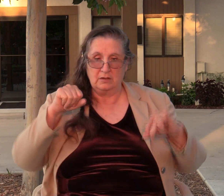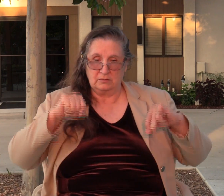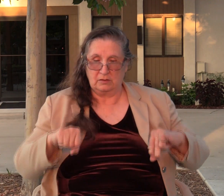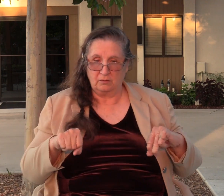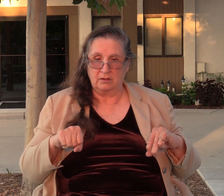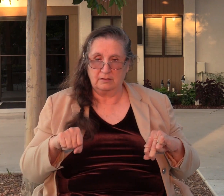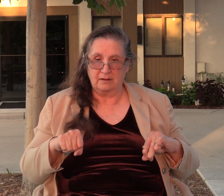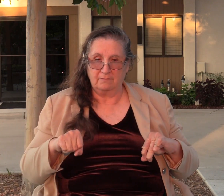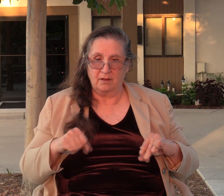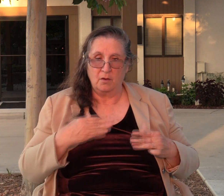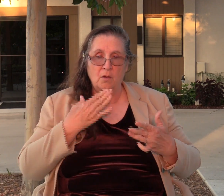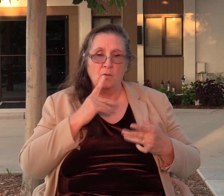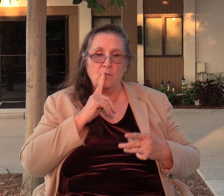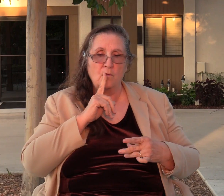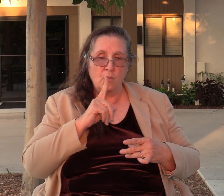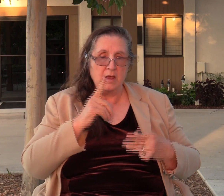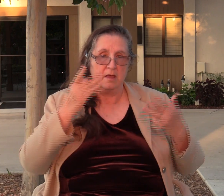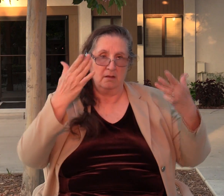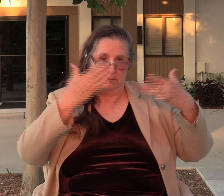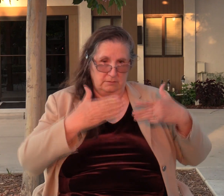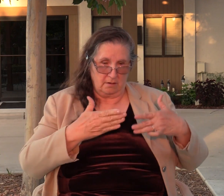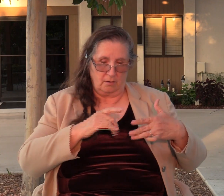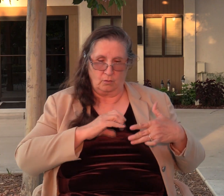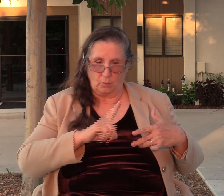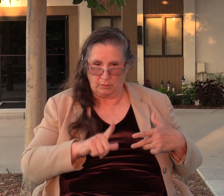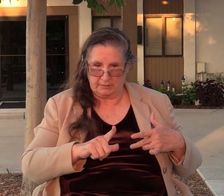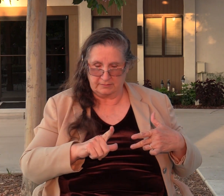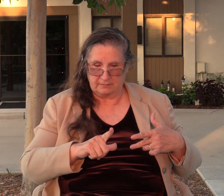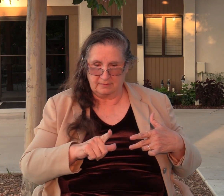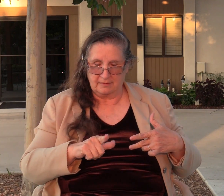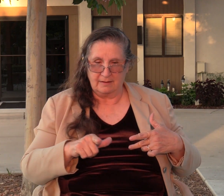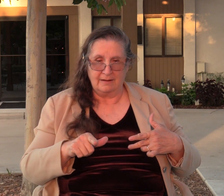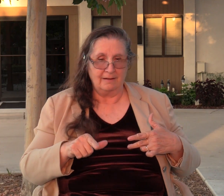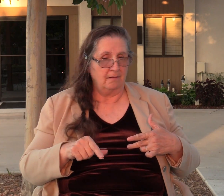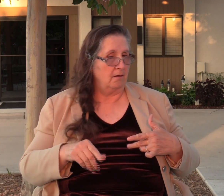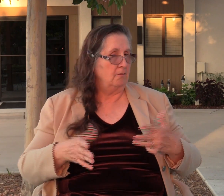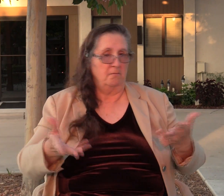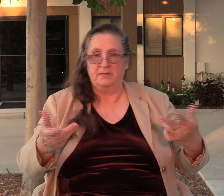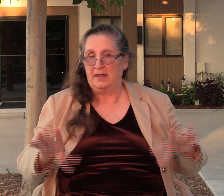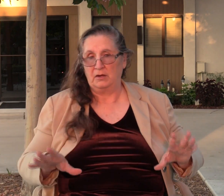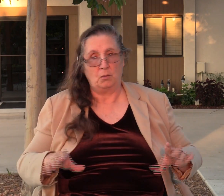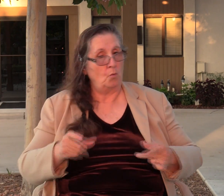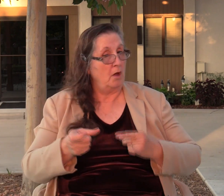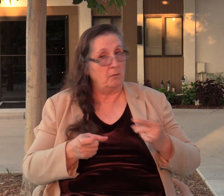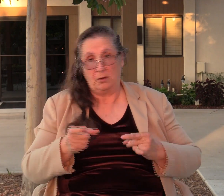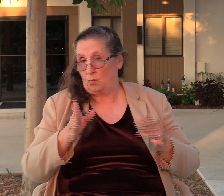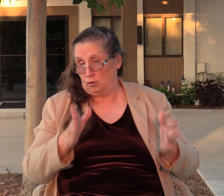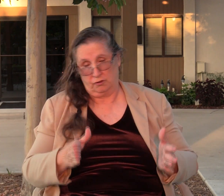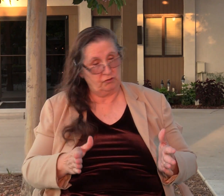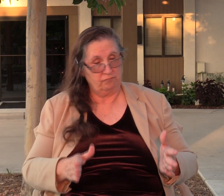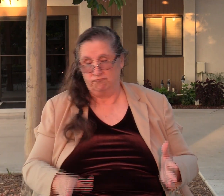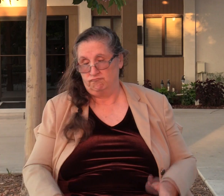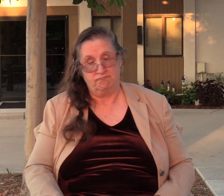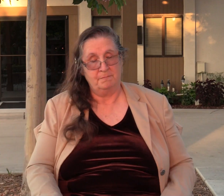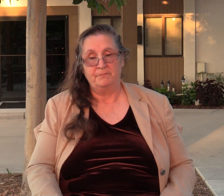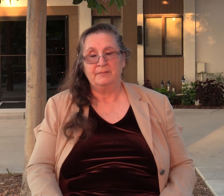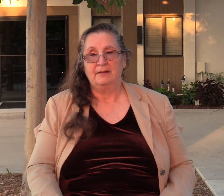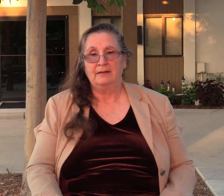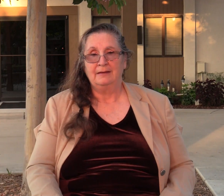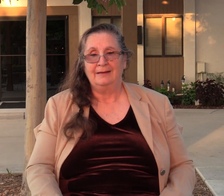real shade, were the ones who least desired to rule. And the least qualified,